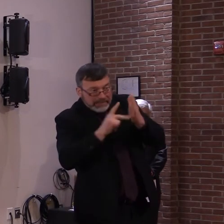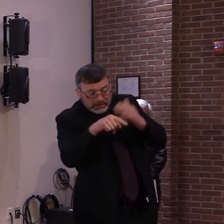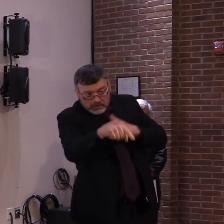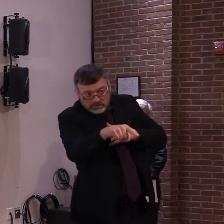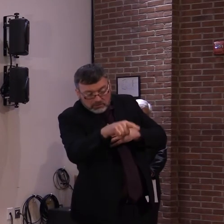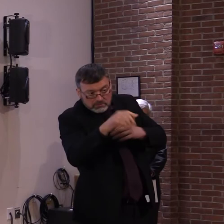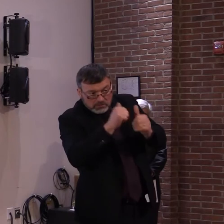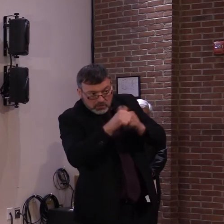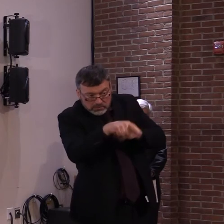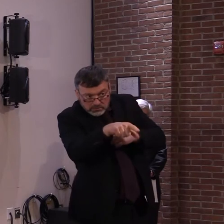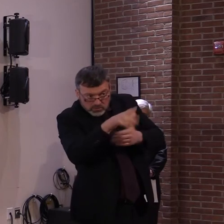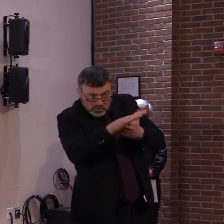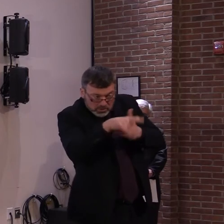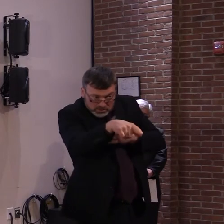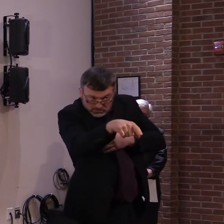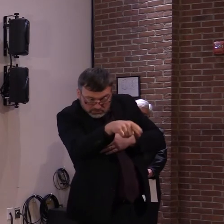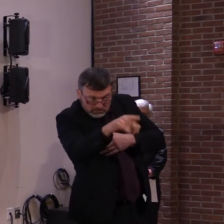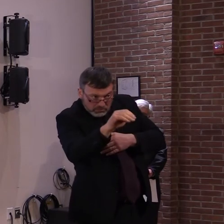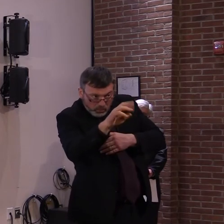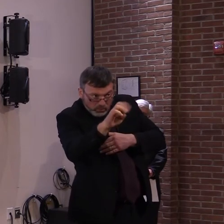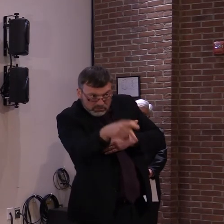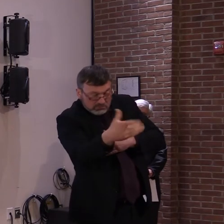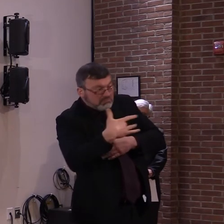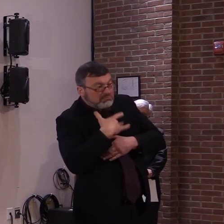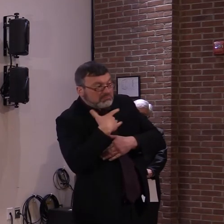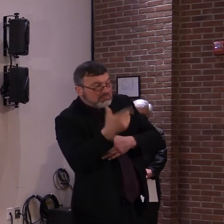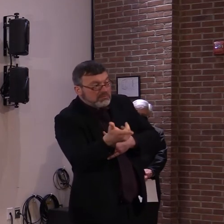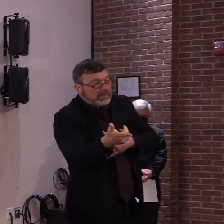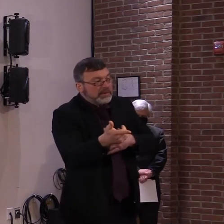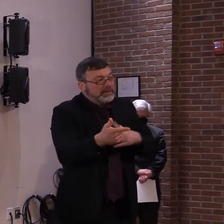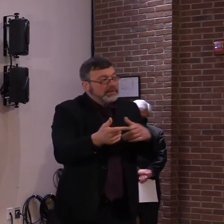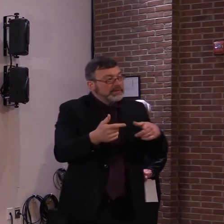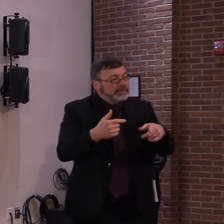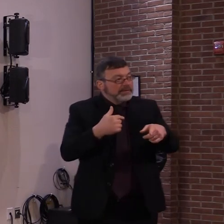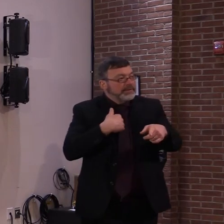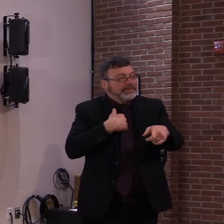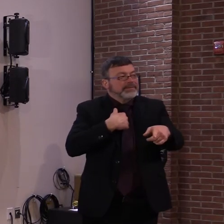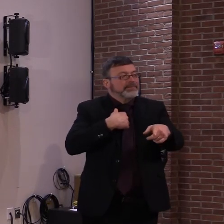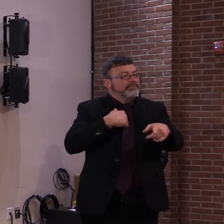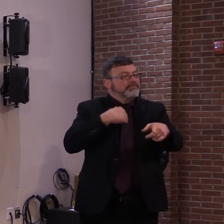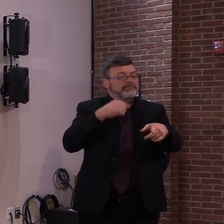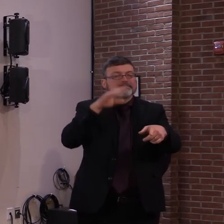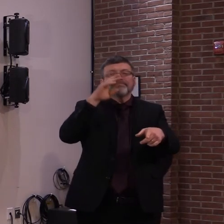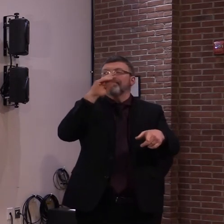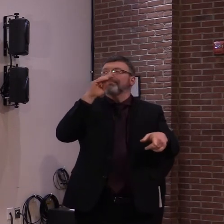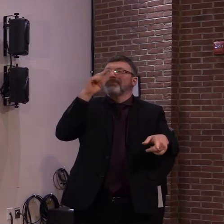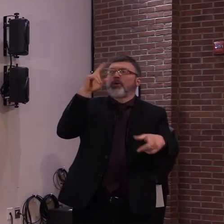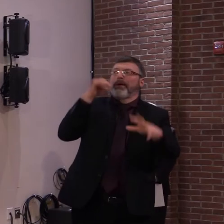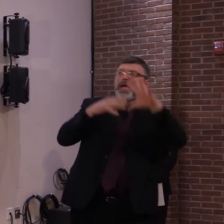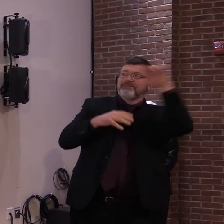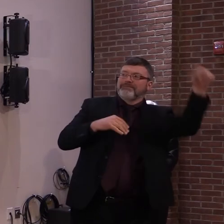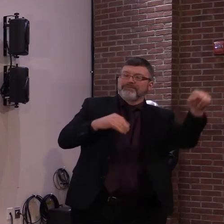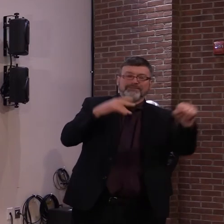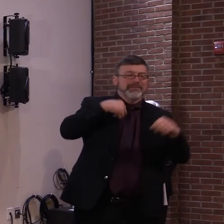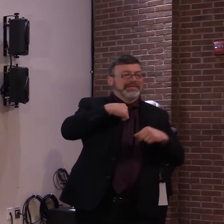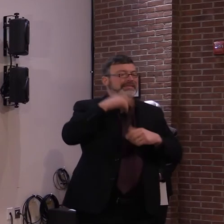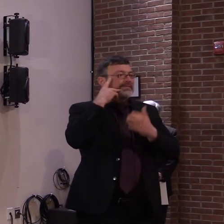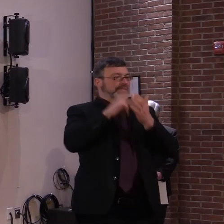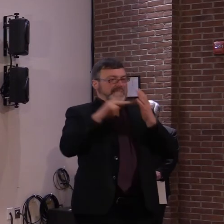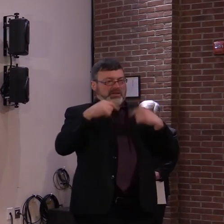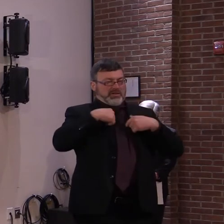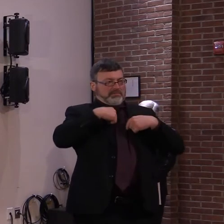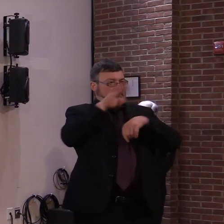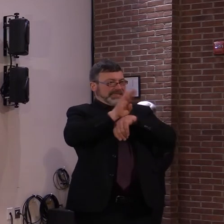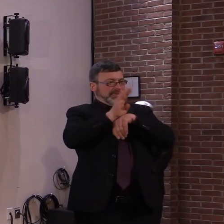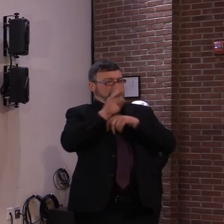Governor, Secretary Curley, Secretary Moore had to jump off. Okay. happy to try to tackle this one. Yeah. The, the VPA has